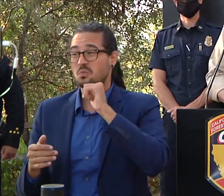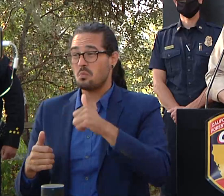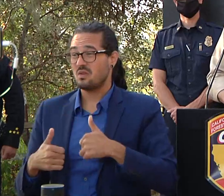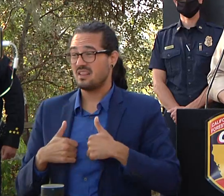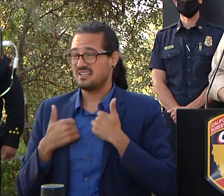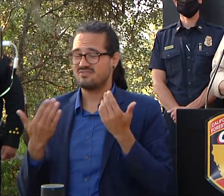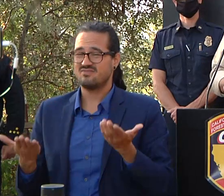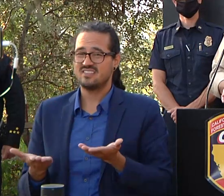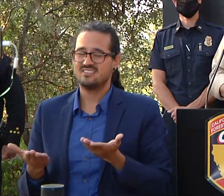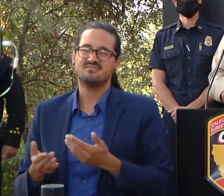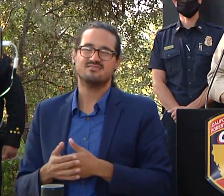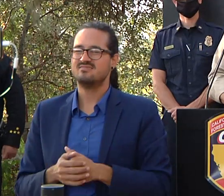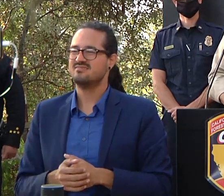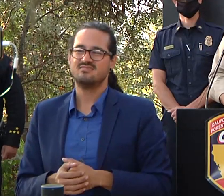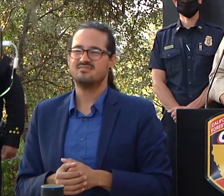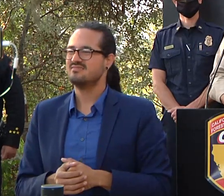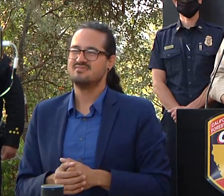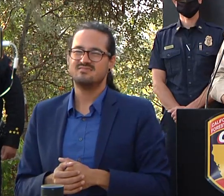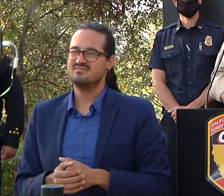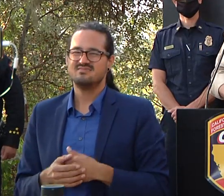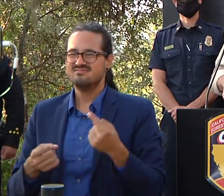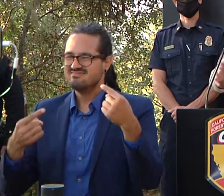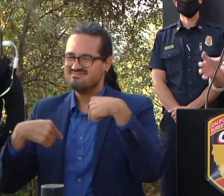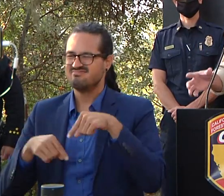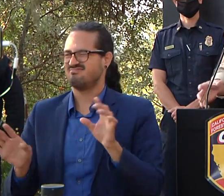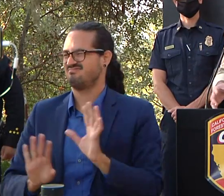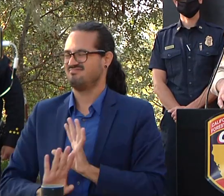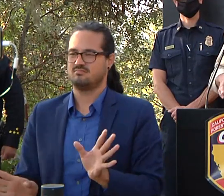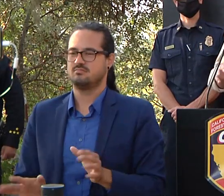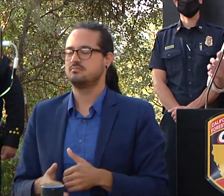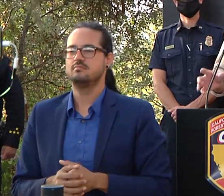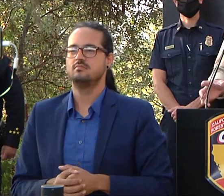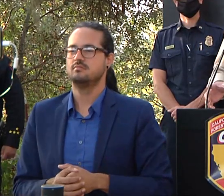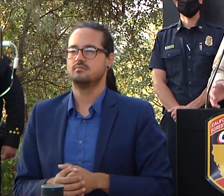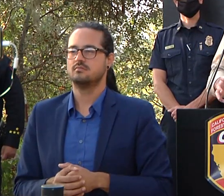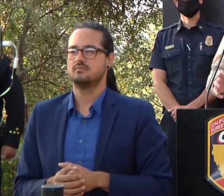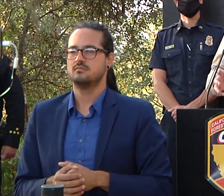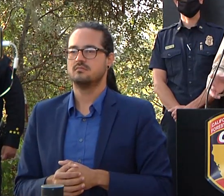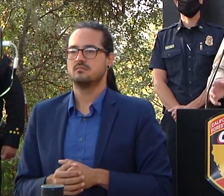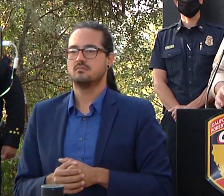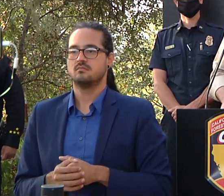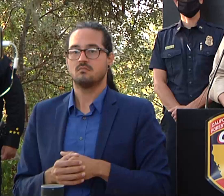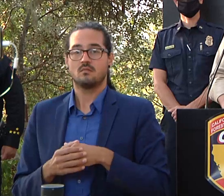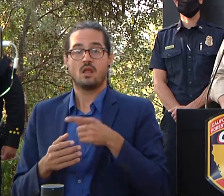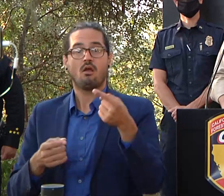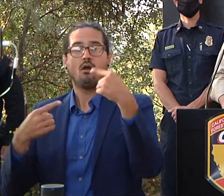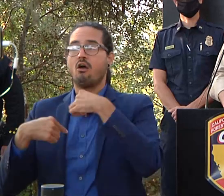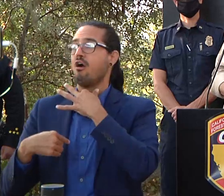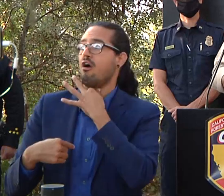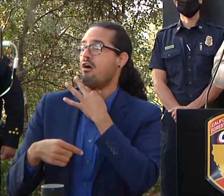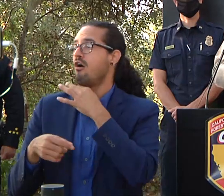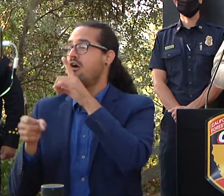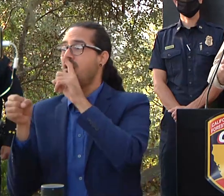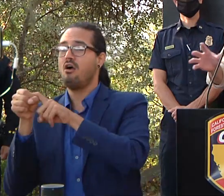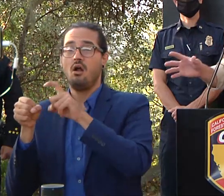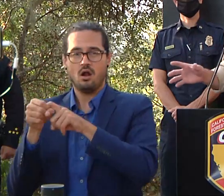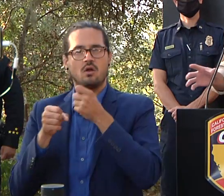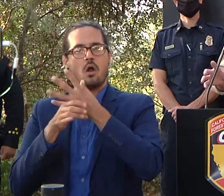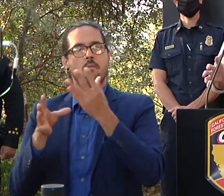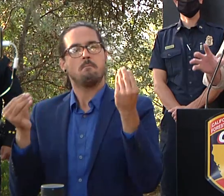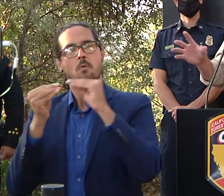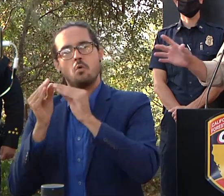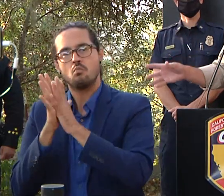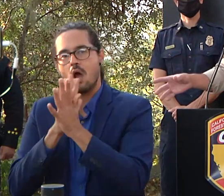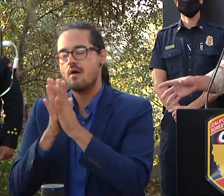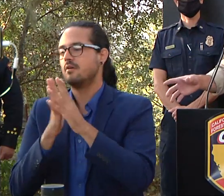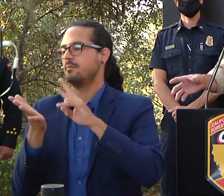coming here and so and the reason being is because it just provides more traffic it provides more congestion uh when what we want to do